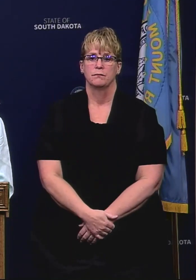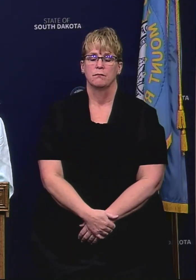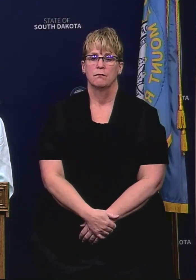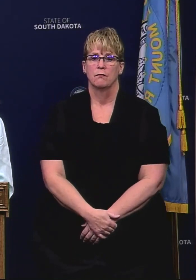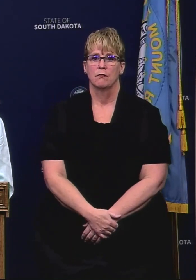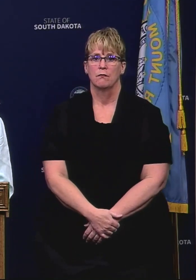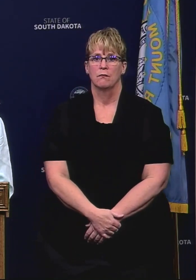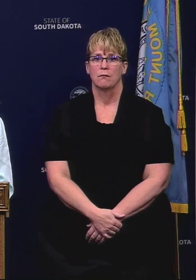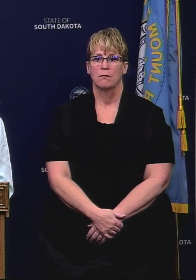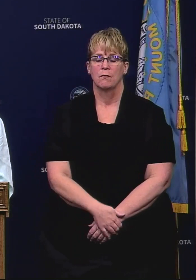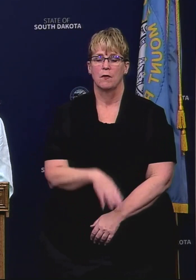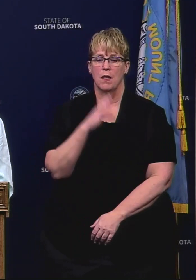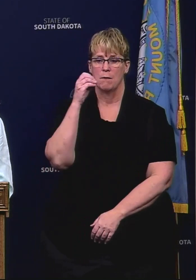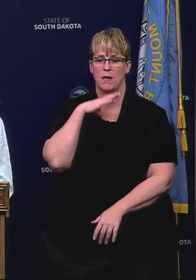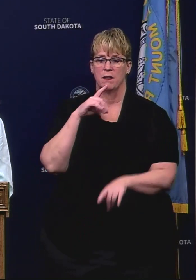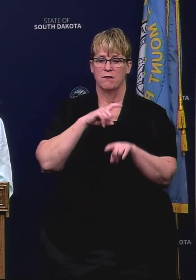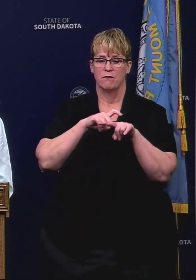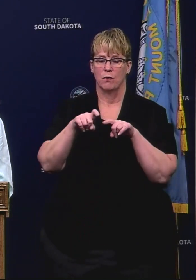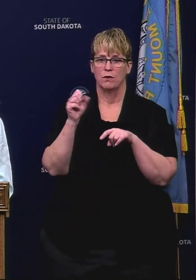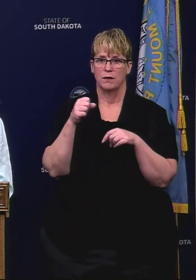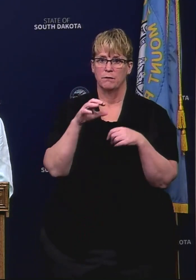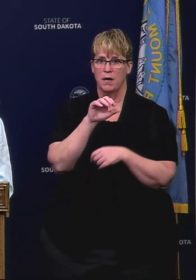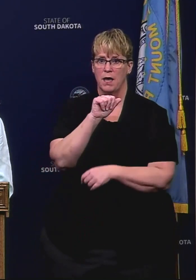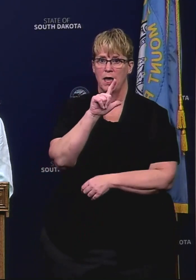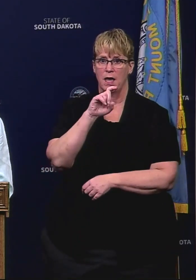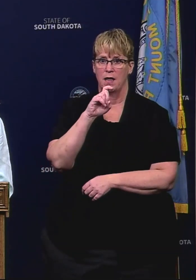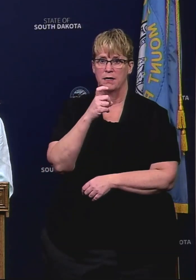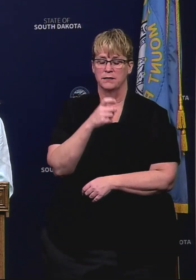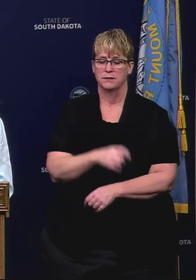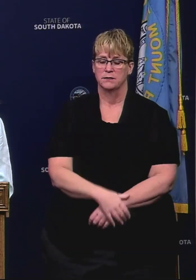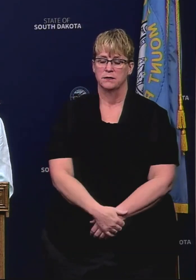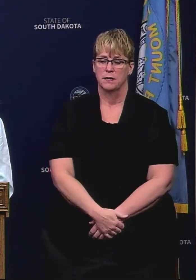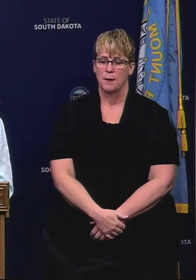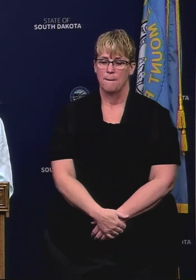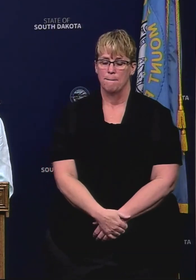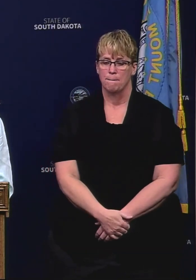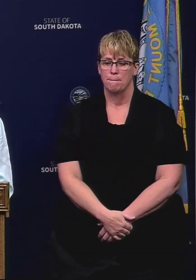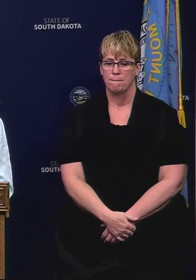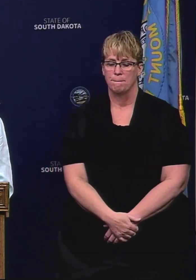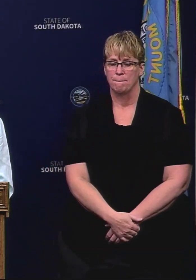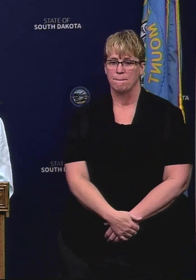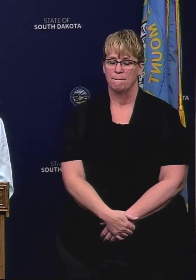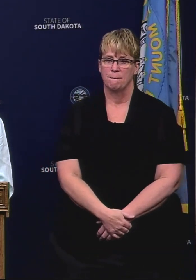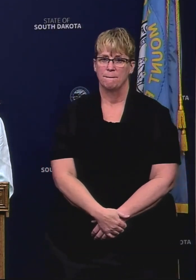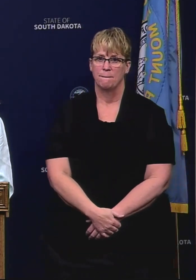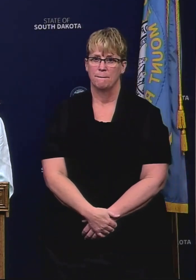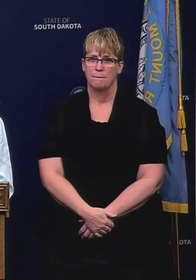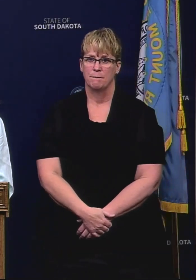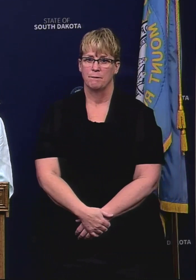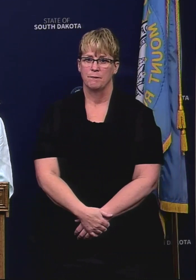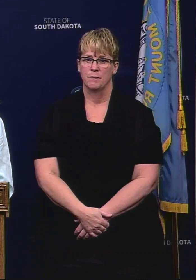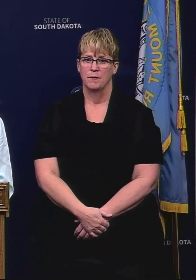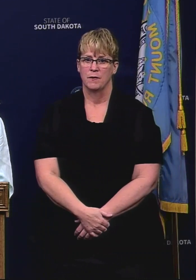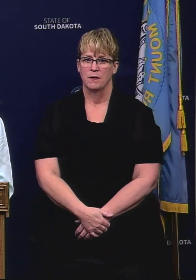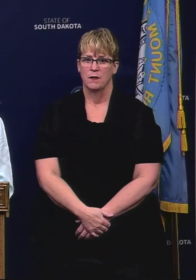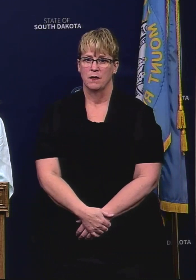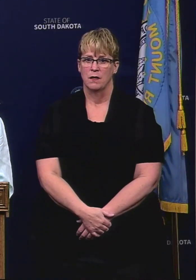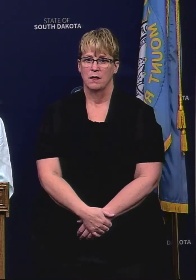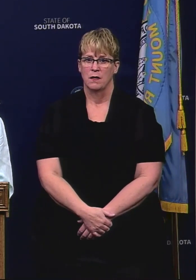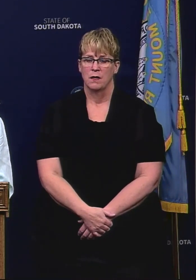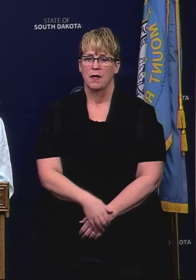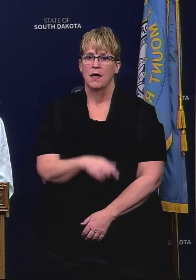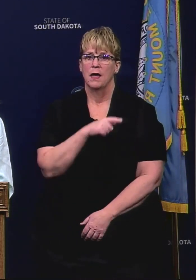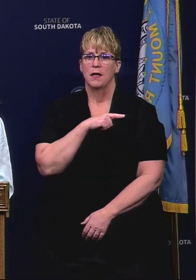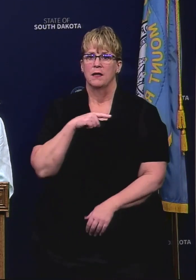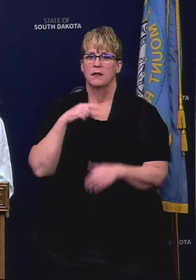Governor this is Alex with the Pioneer again go ahead Alex thank you um a letter was sent to your office from some uh